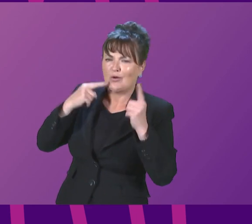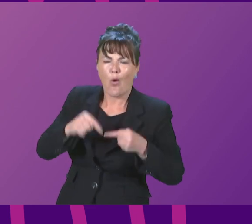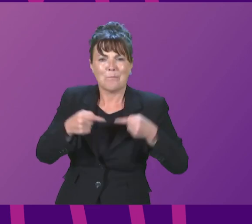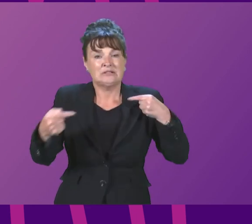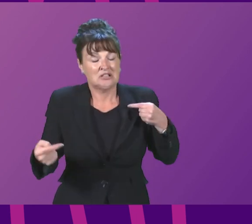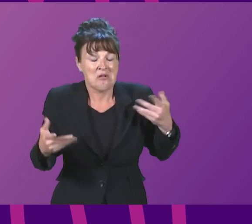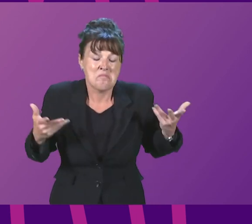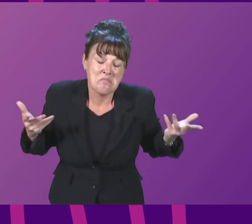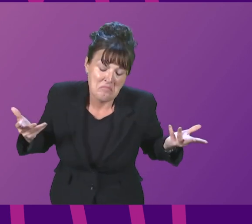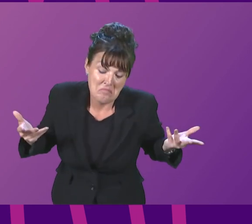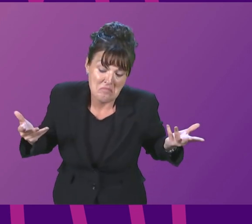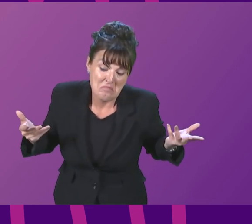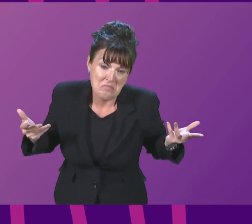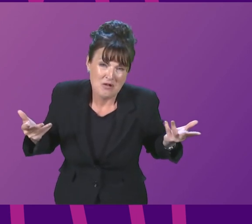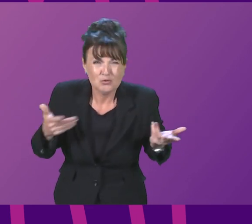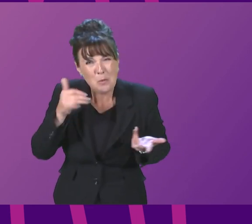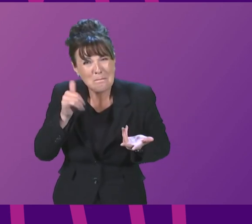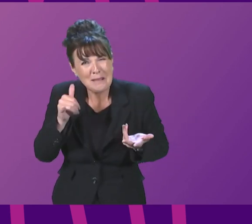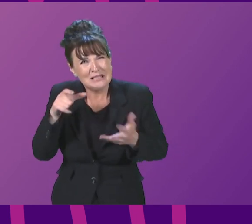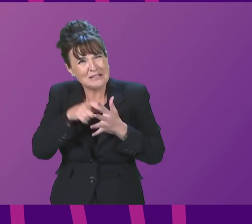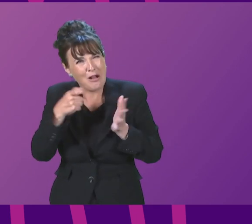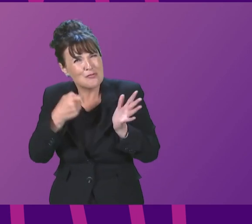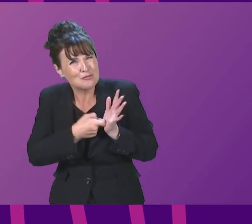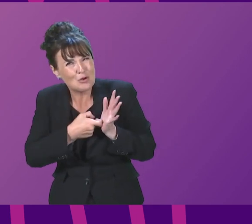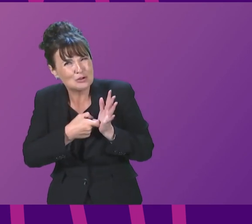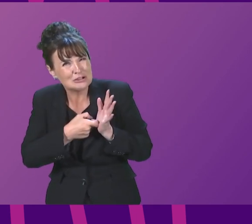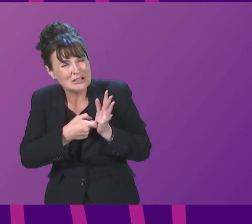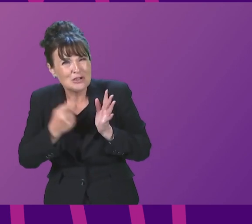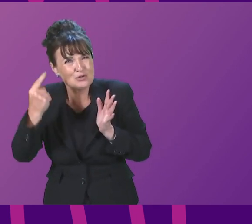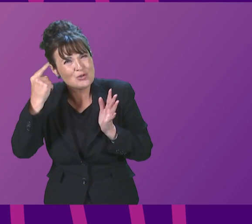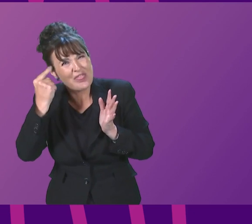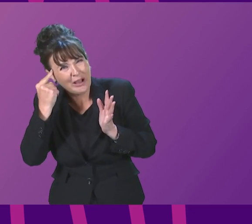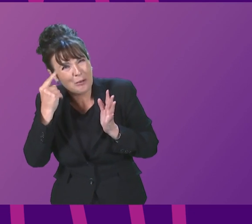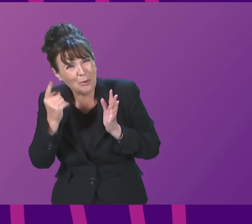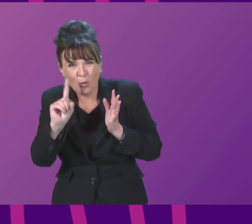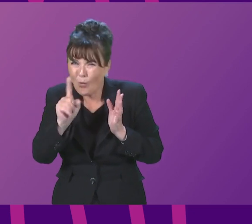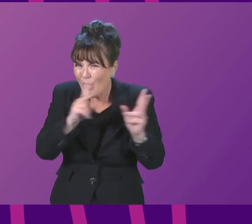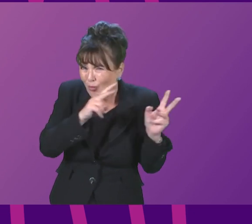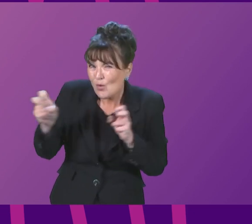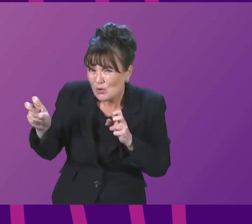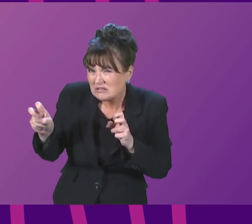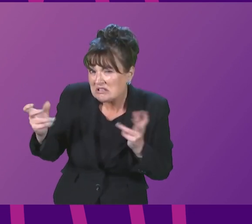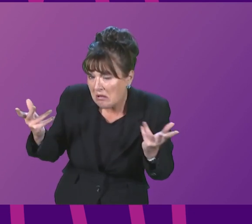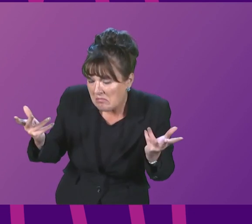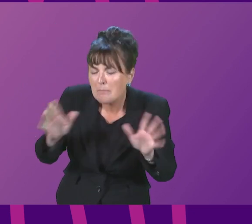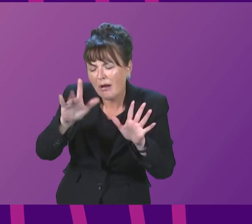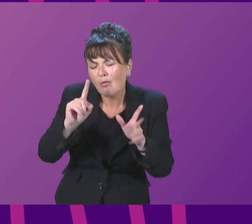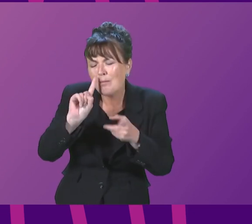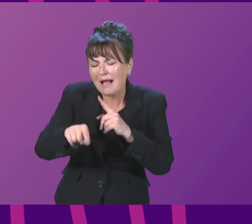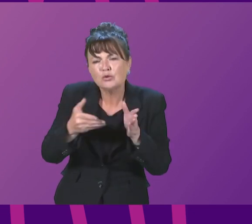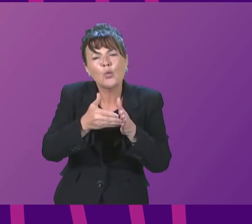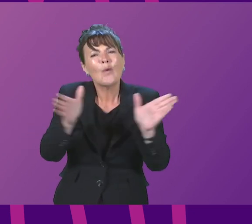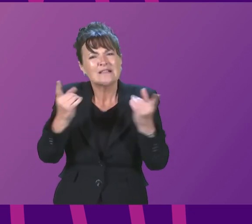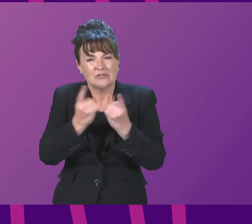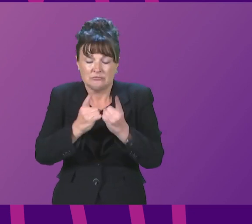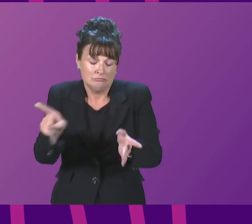be less selective in that. But on the wider issues, Douglas Ross has